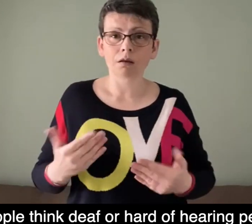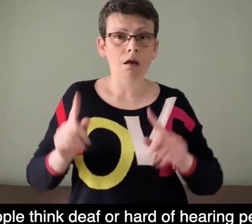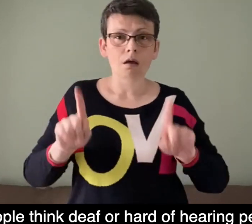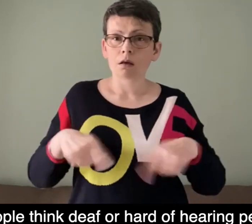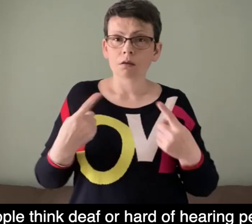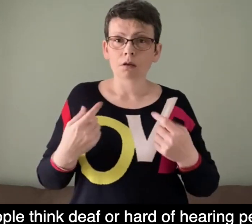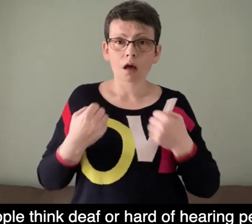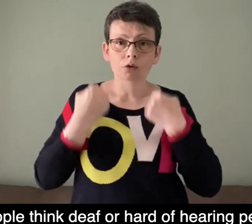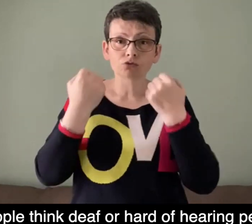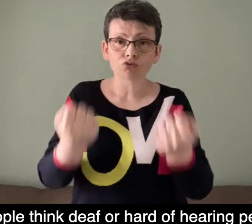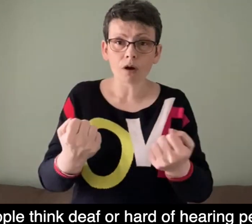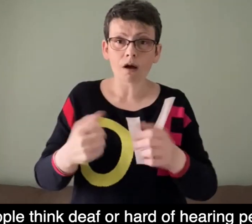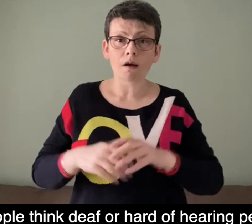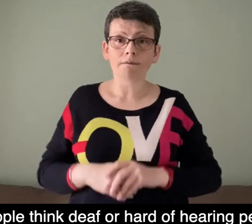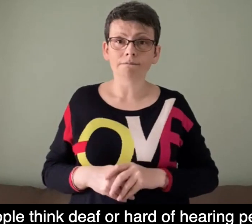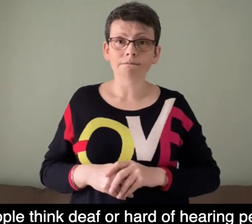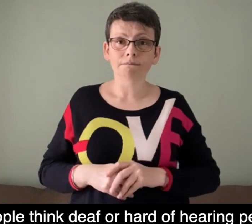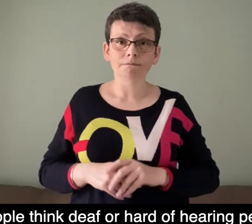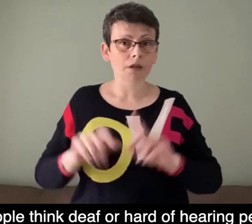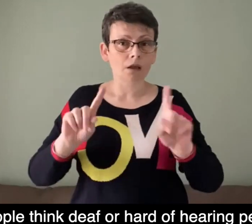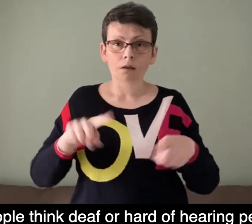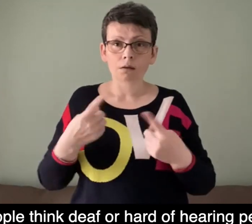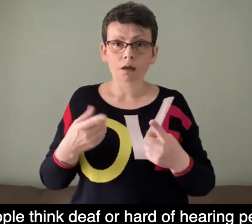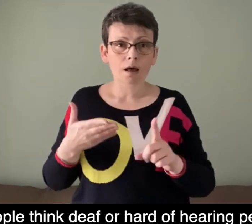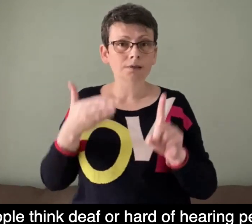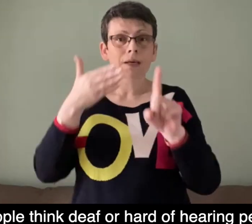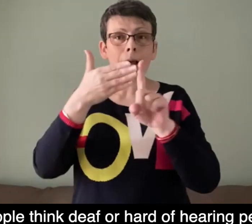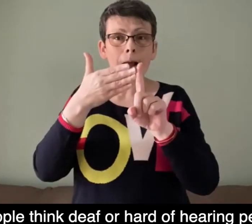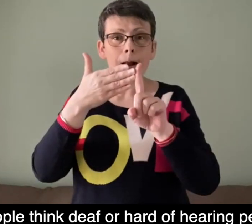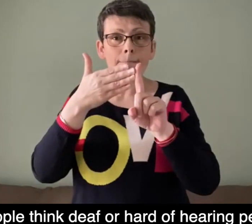or aim for higher education, like university.